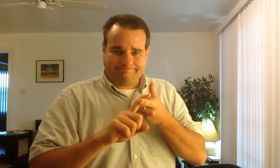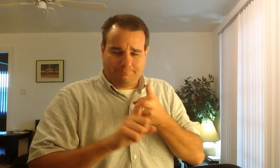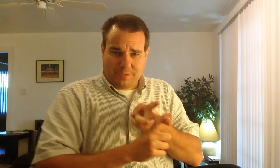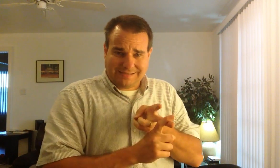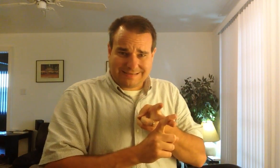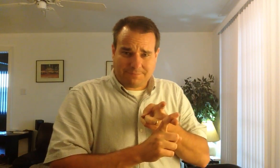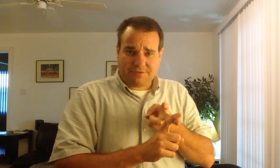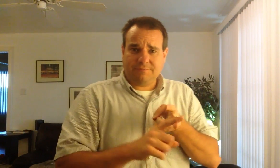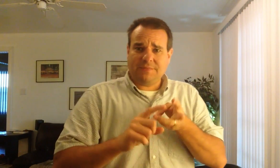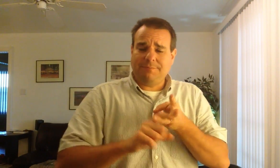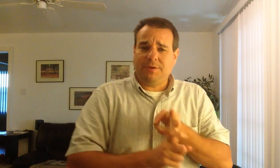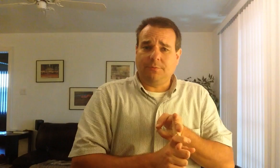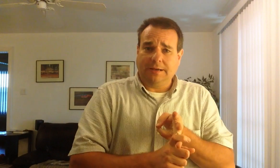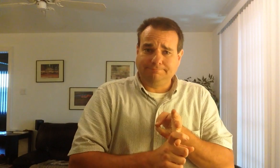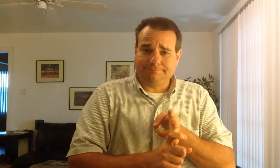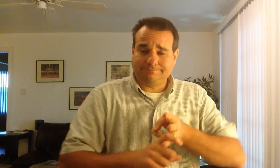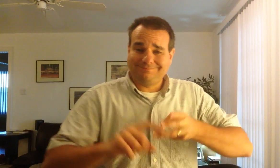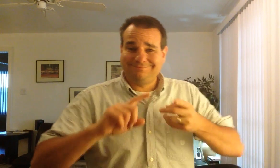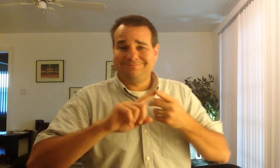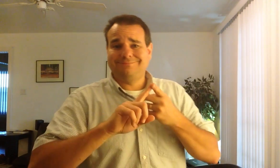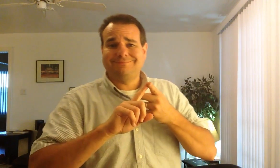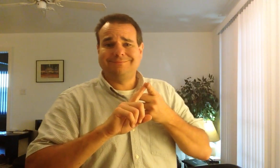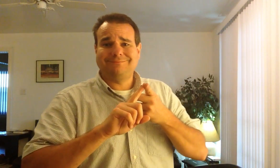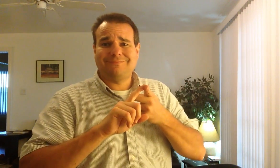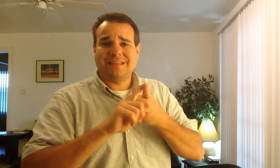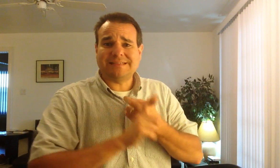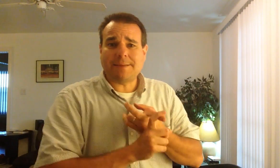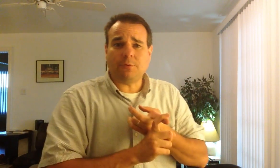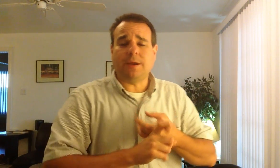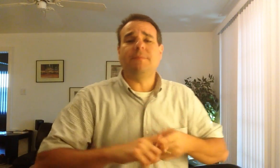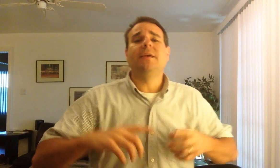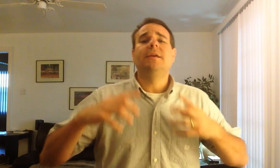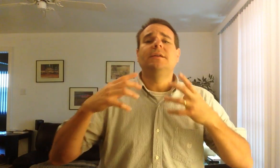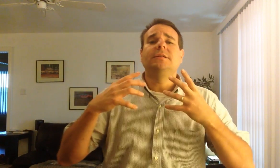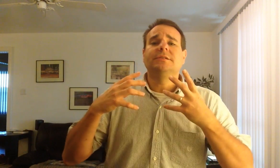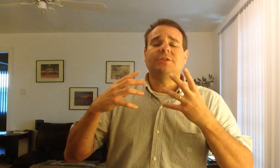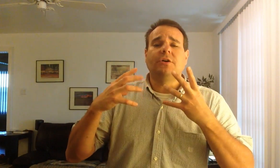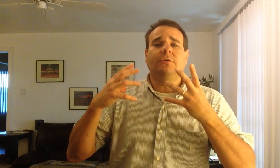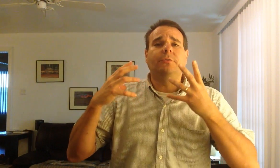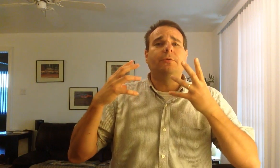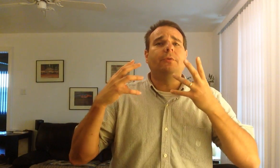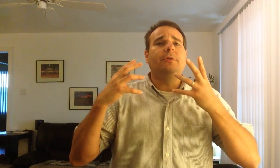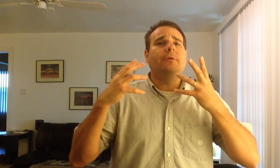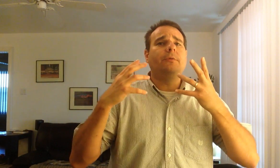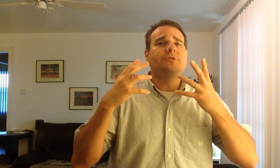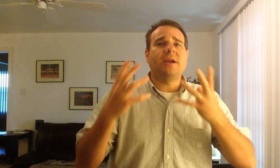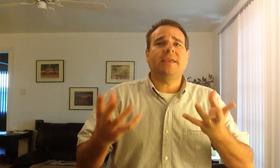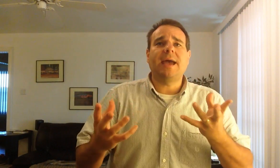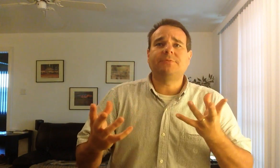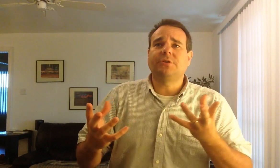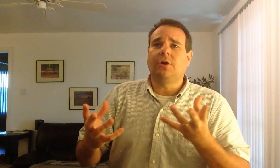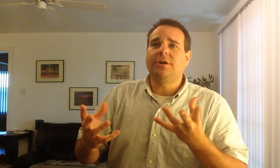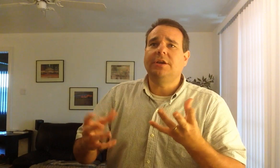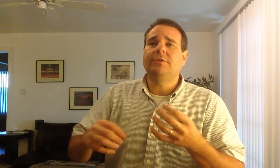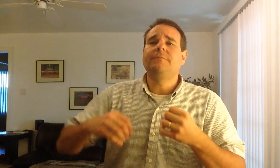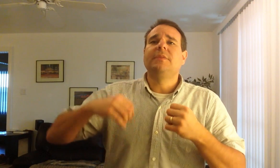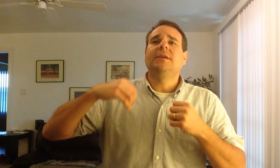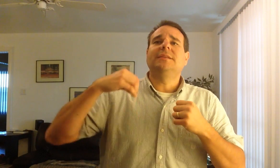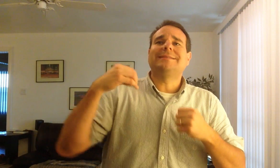bit depth, and bit rate. Sample rate. So we're trying to capture audio. This